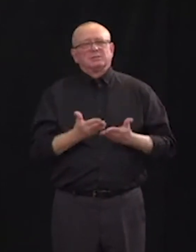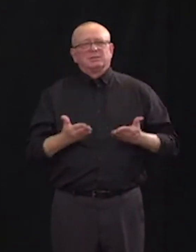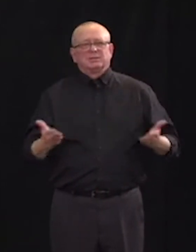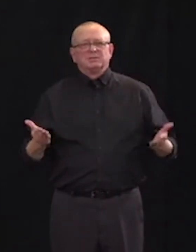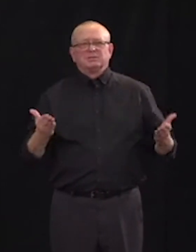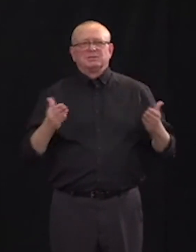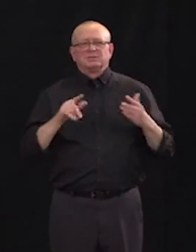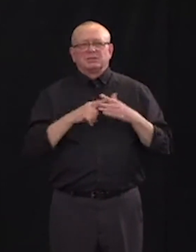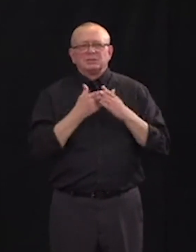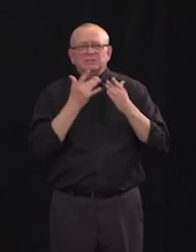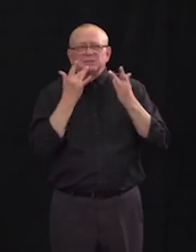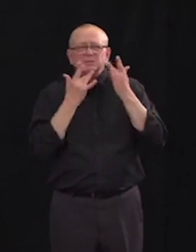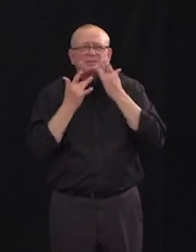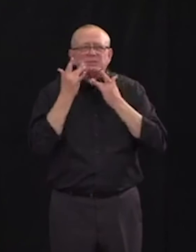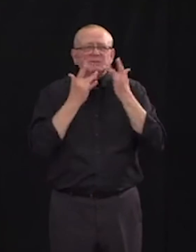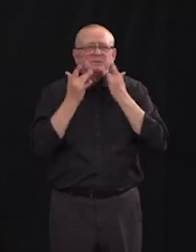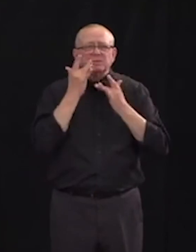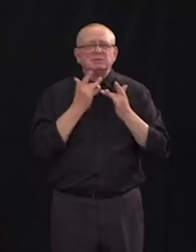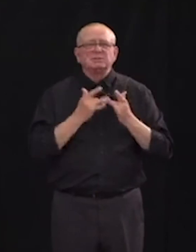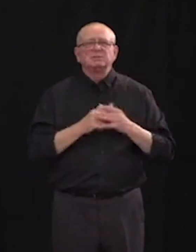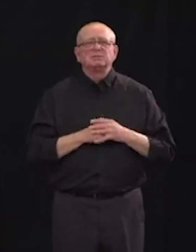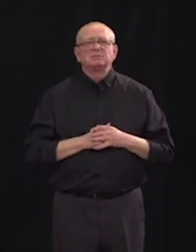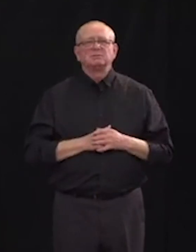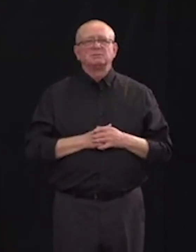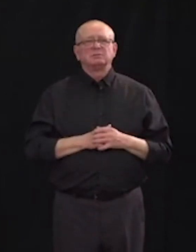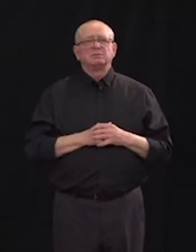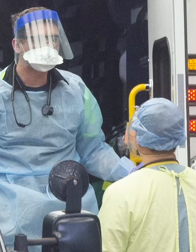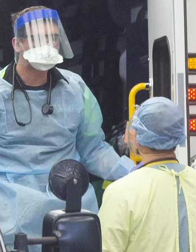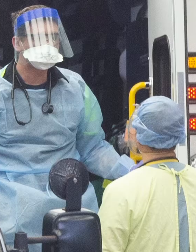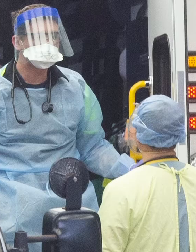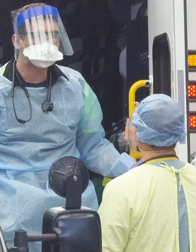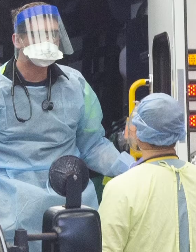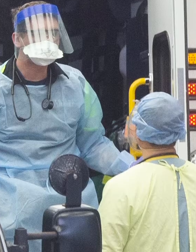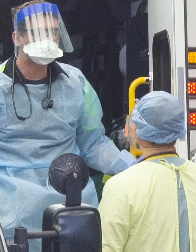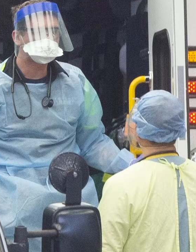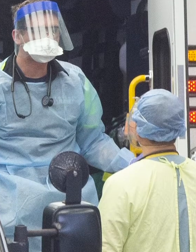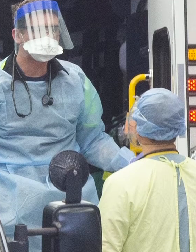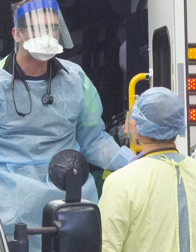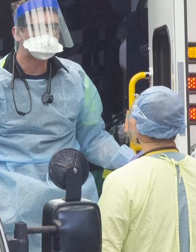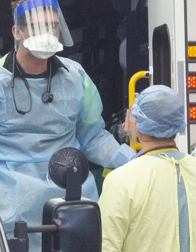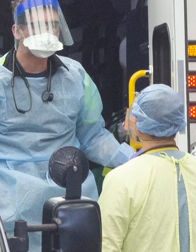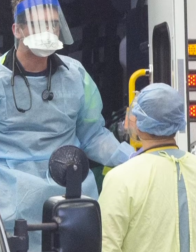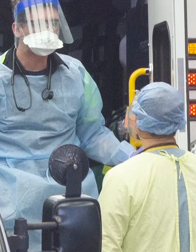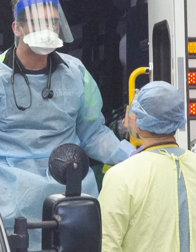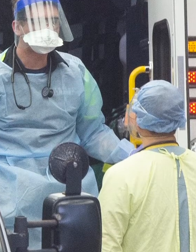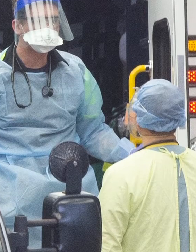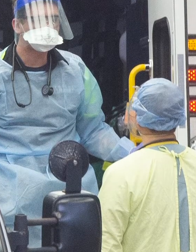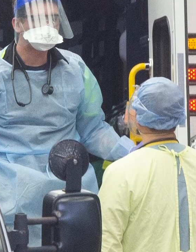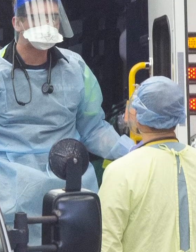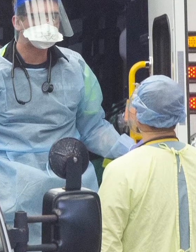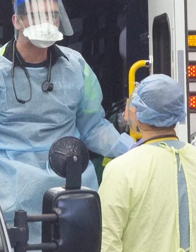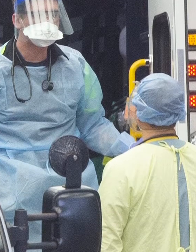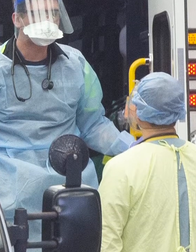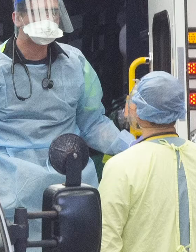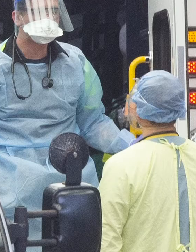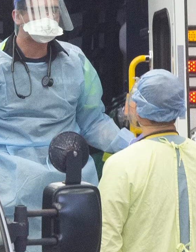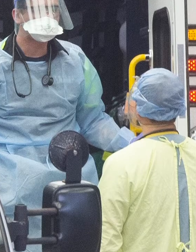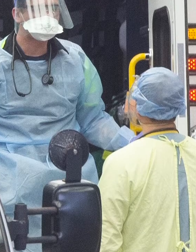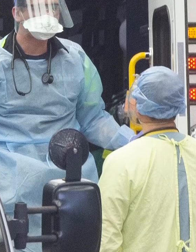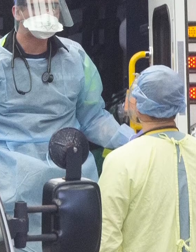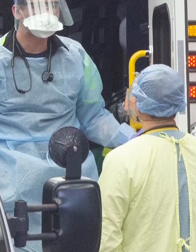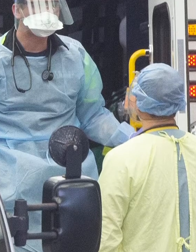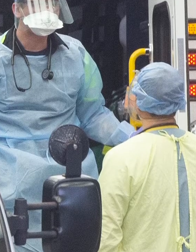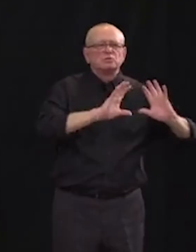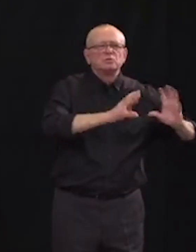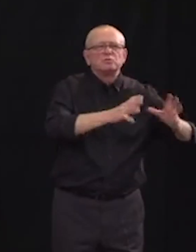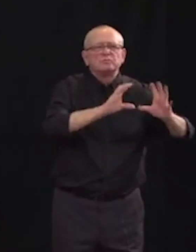It will take us several days more of this new testing protocol to get enough data to understand our trends. I expect by the